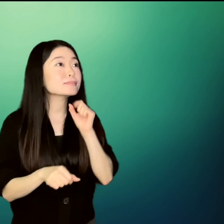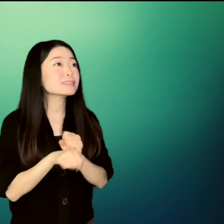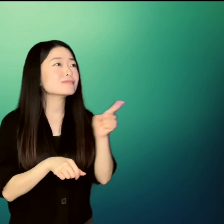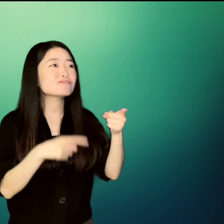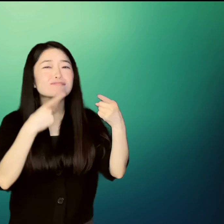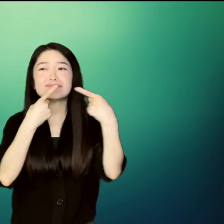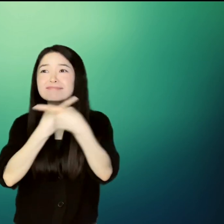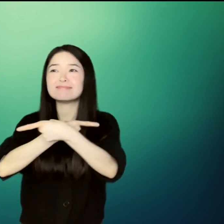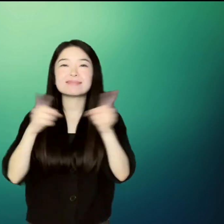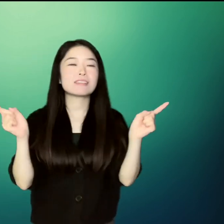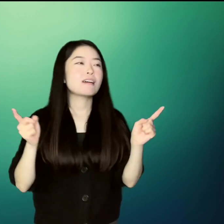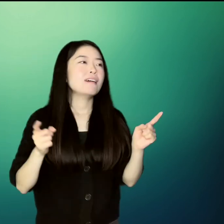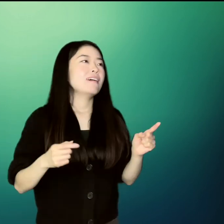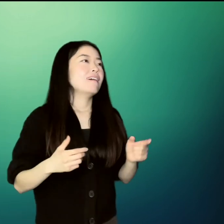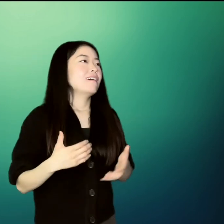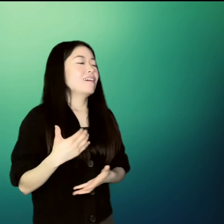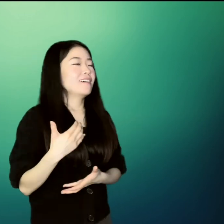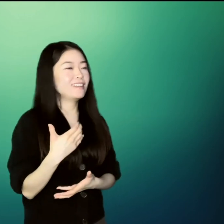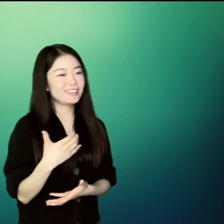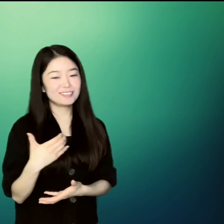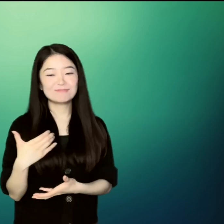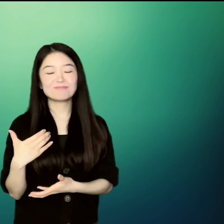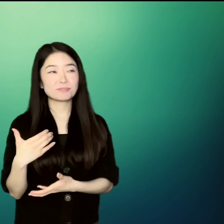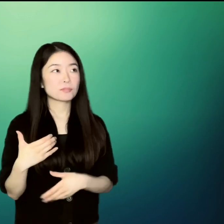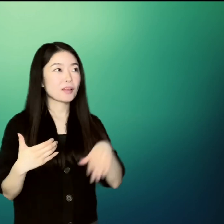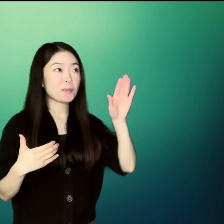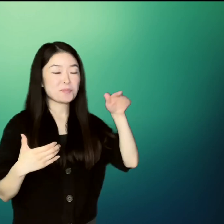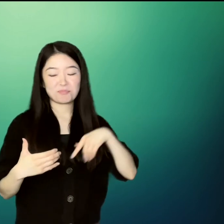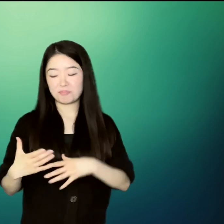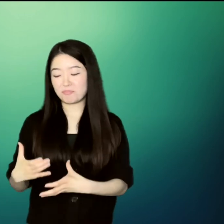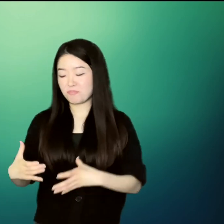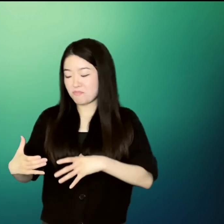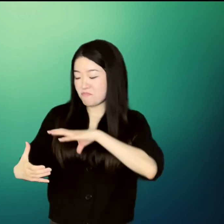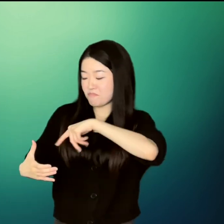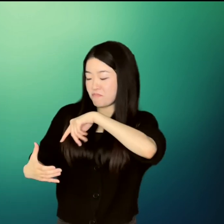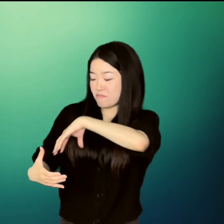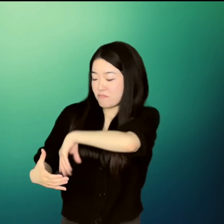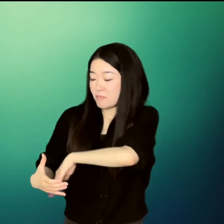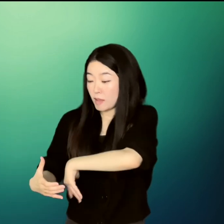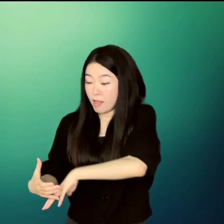He reached in and pulled out the names. Do you want to keep them? he asked.